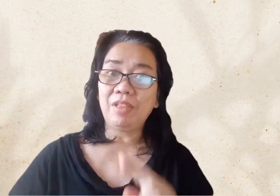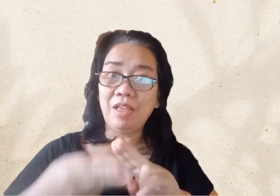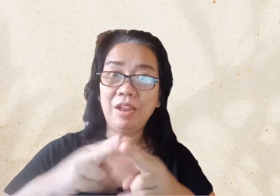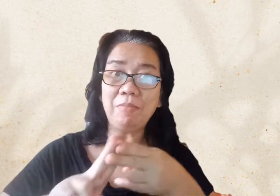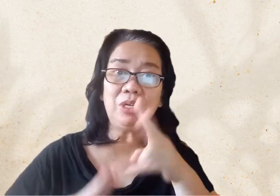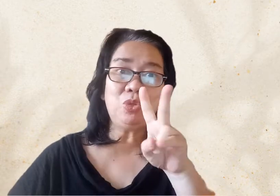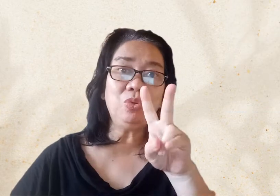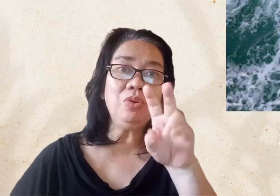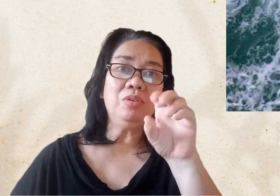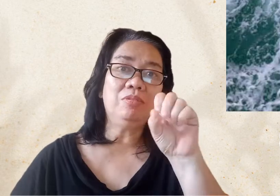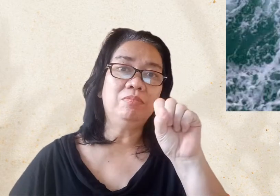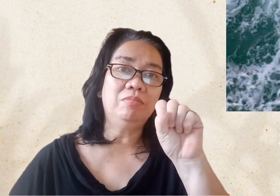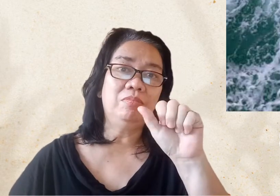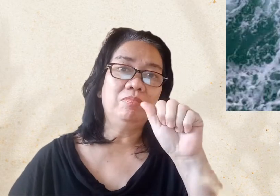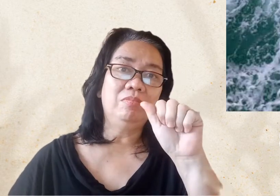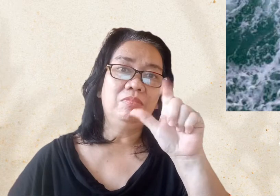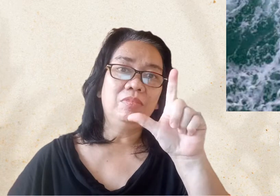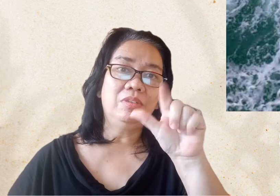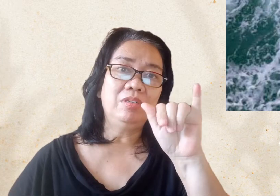Number two,